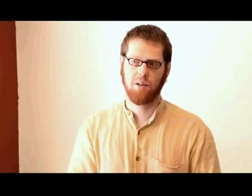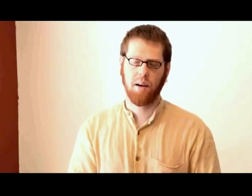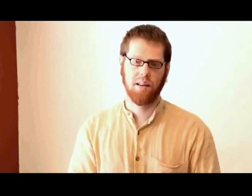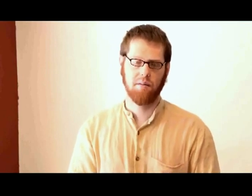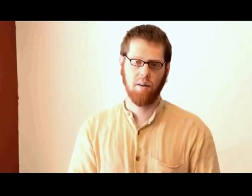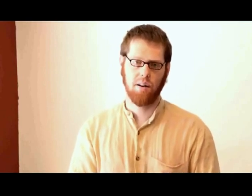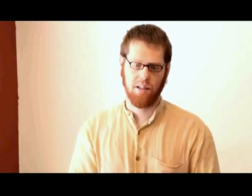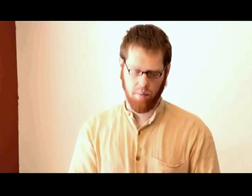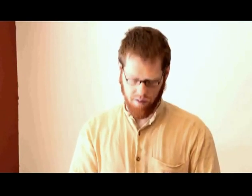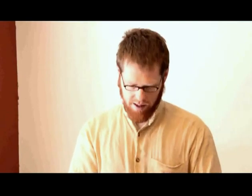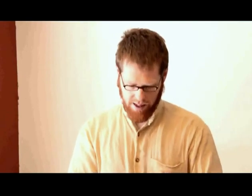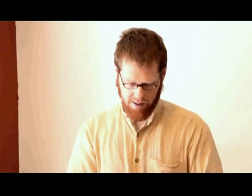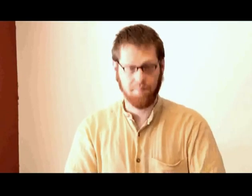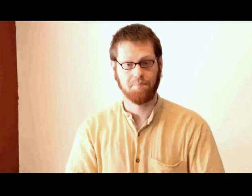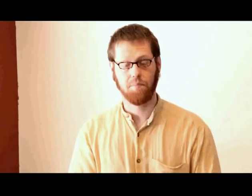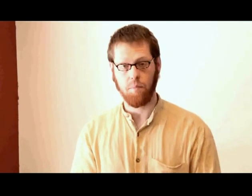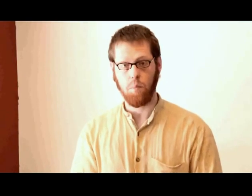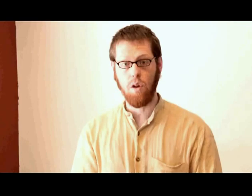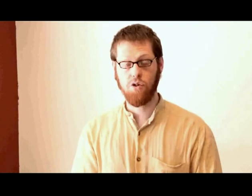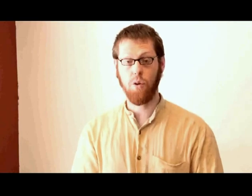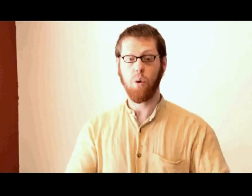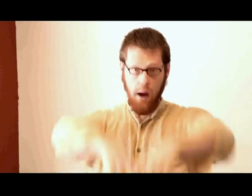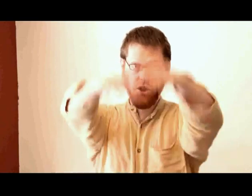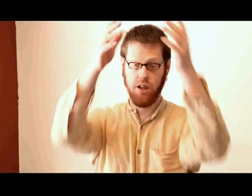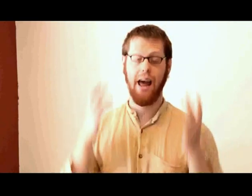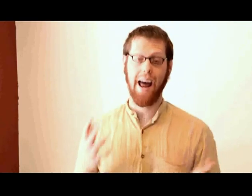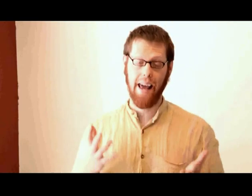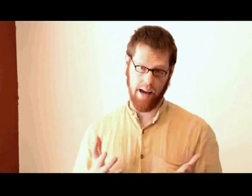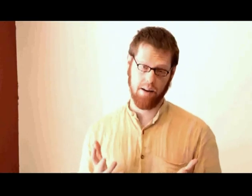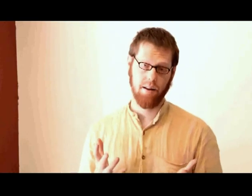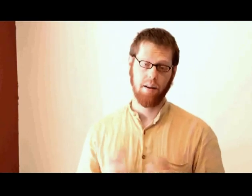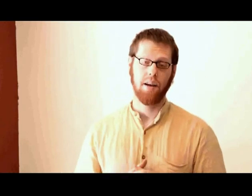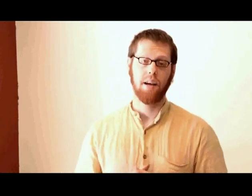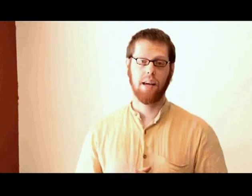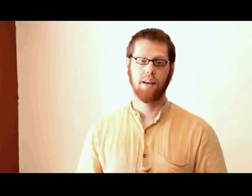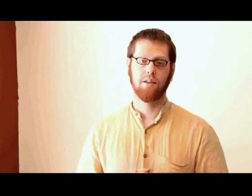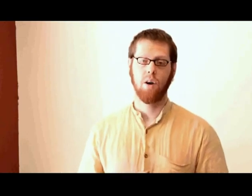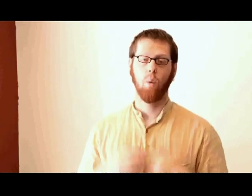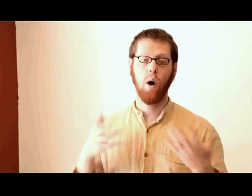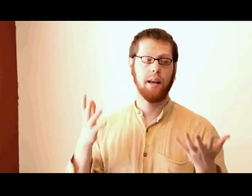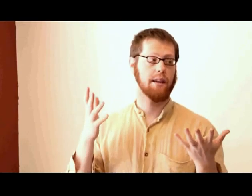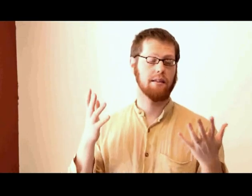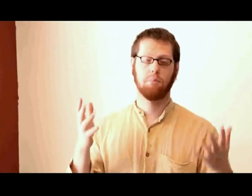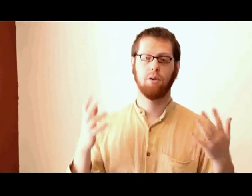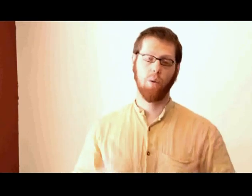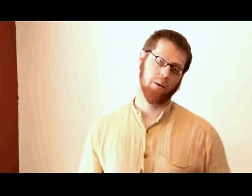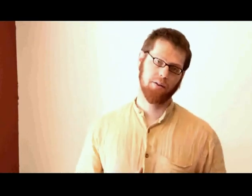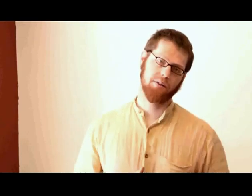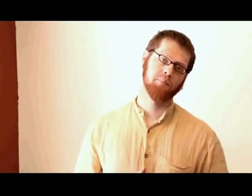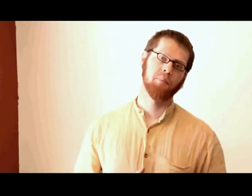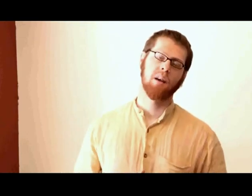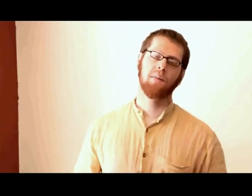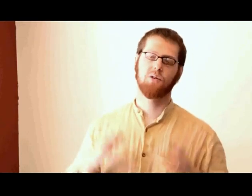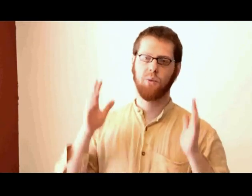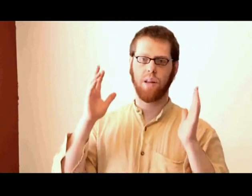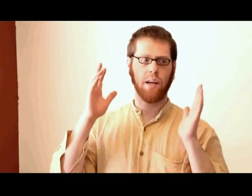perspective on some of these things. So the question at hand is, what is liberal Quakerism? And there's really